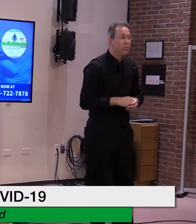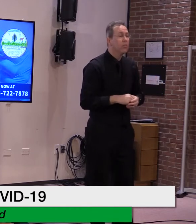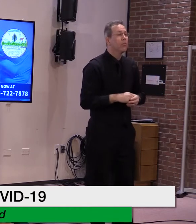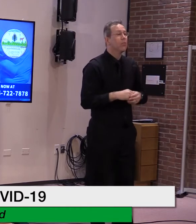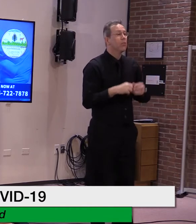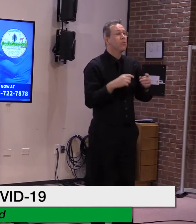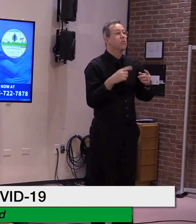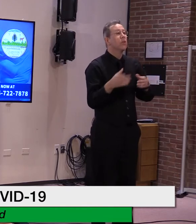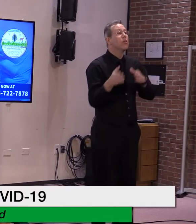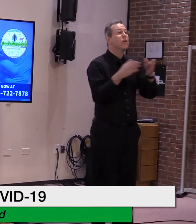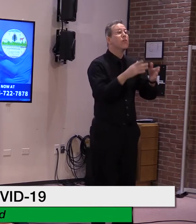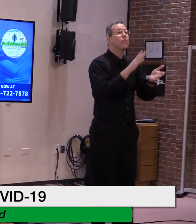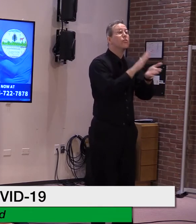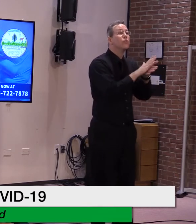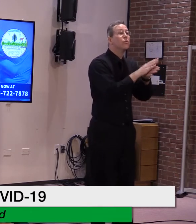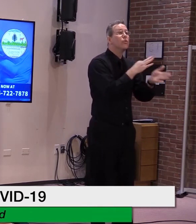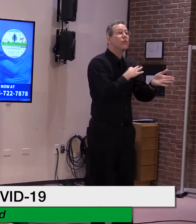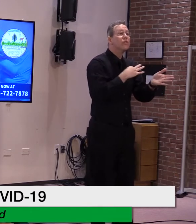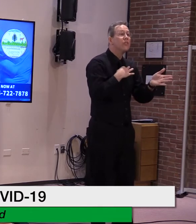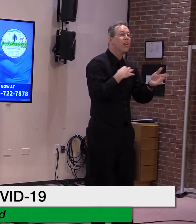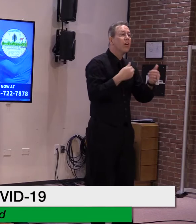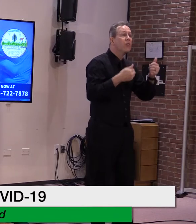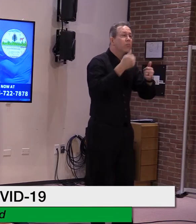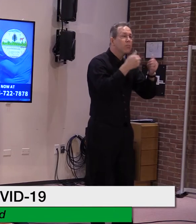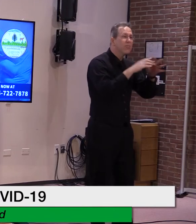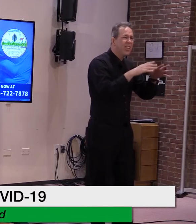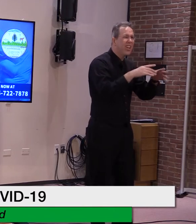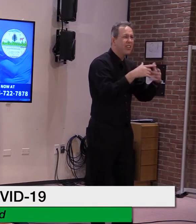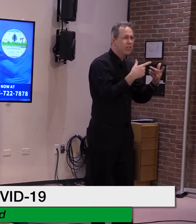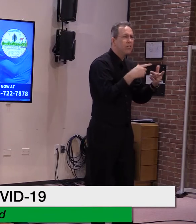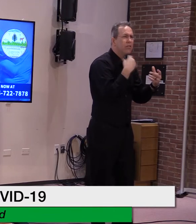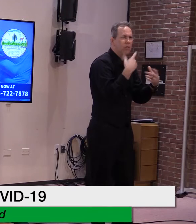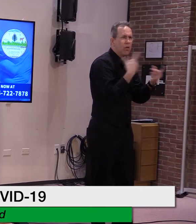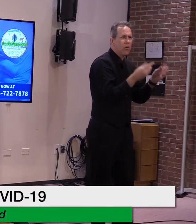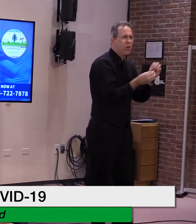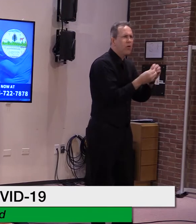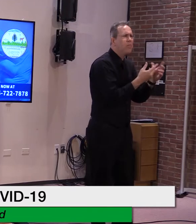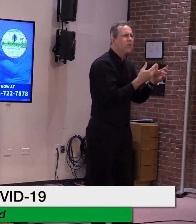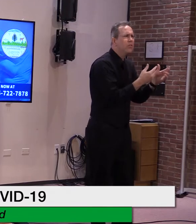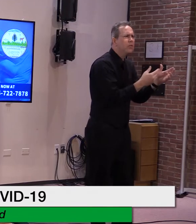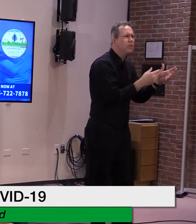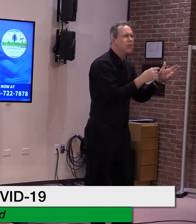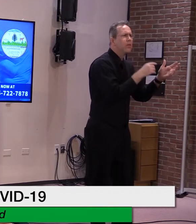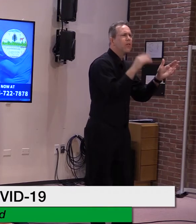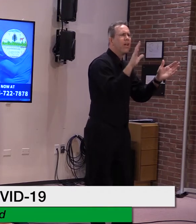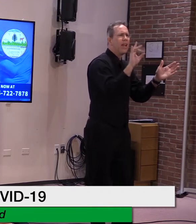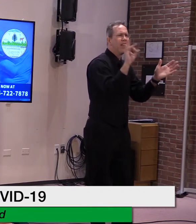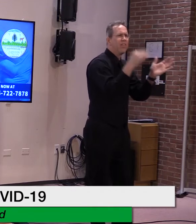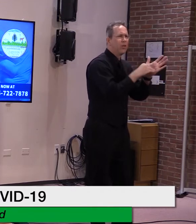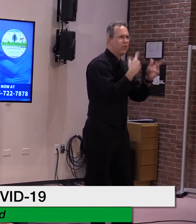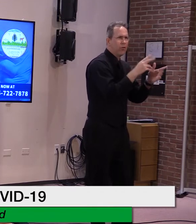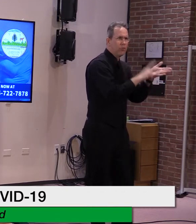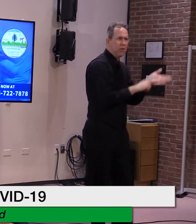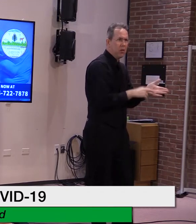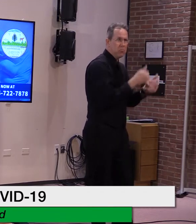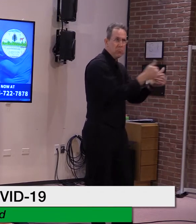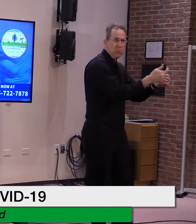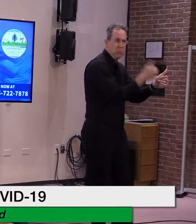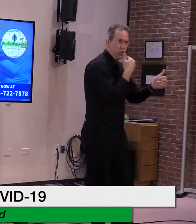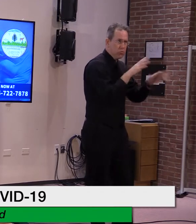also made appointments since yesterday. Next Monday, we are scheduled to open up